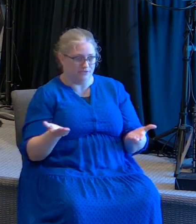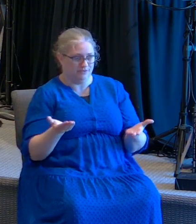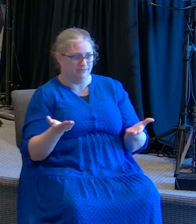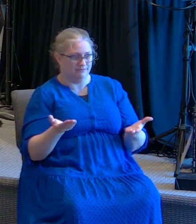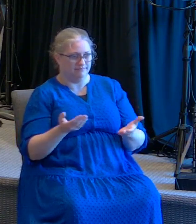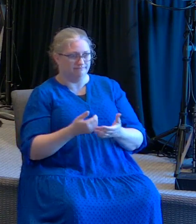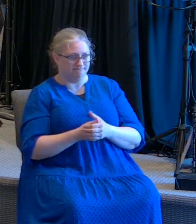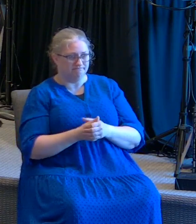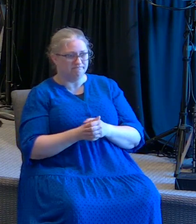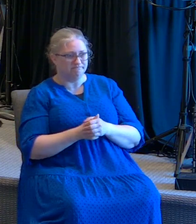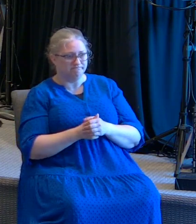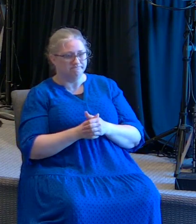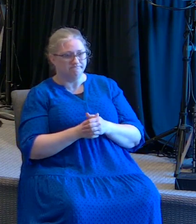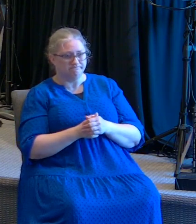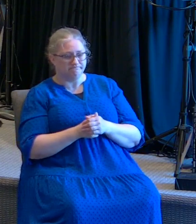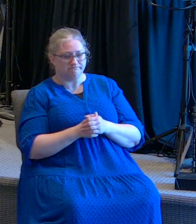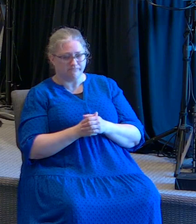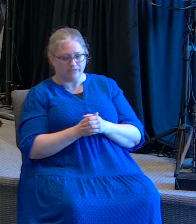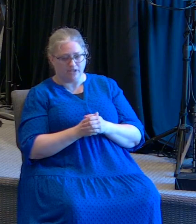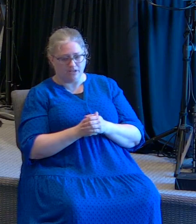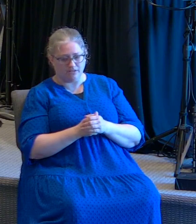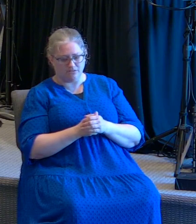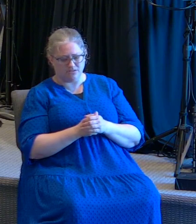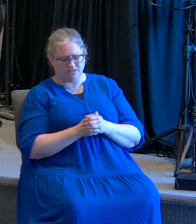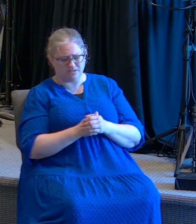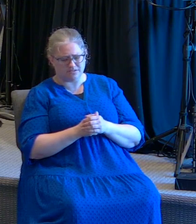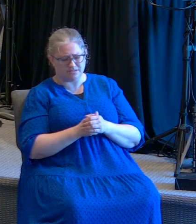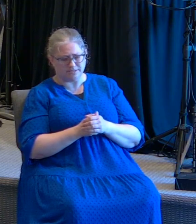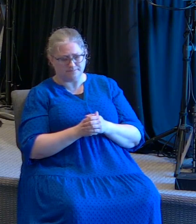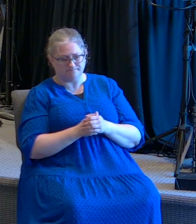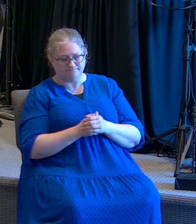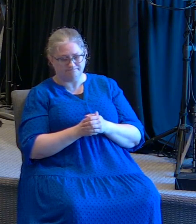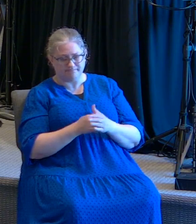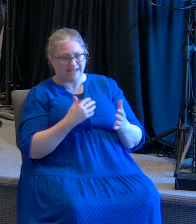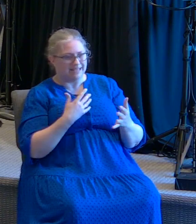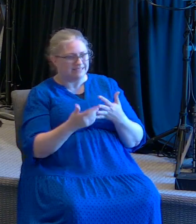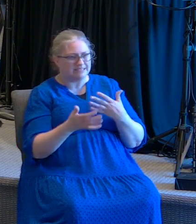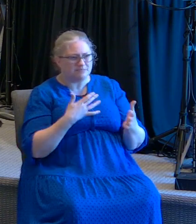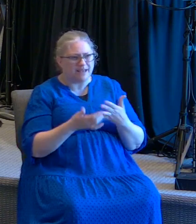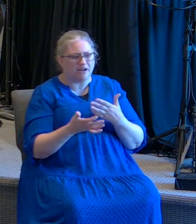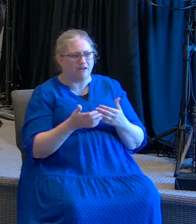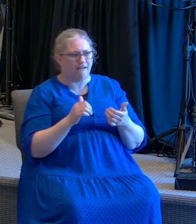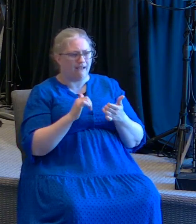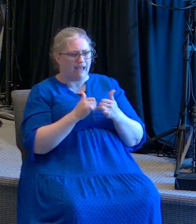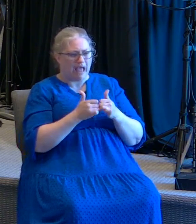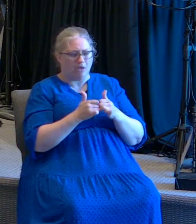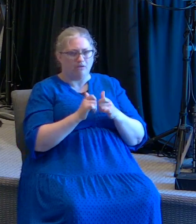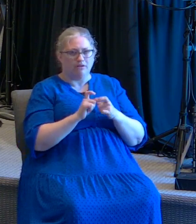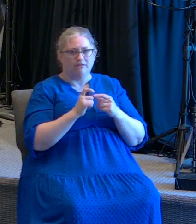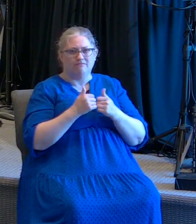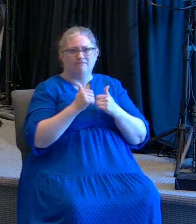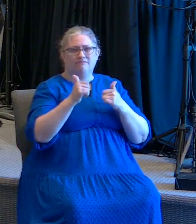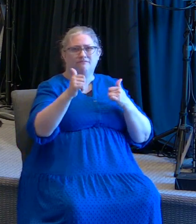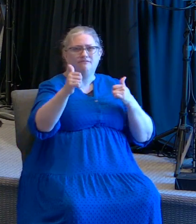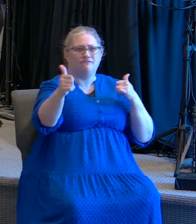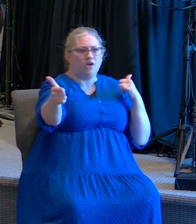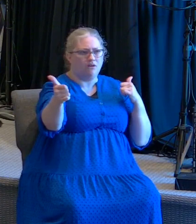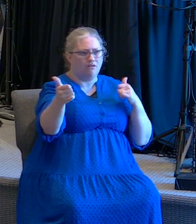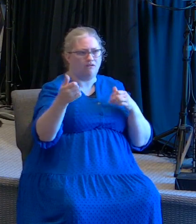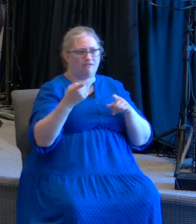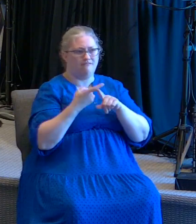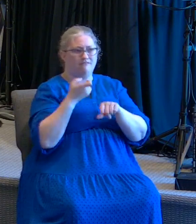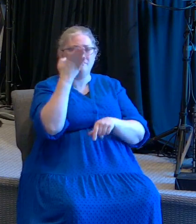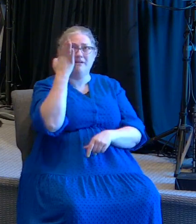El perdón está en este lugar, en este santuario. No matter how far away from God you are. No importa que tan